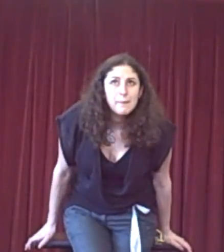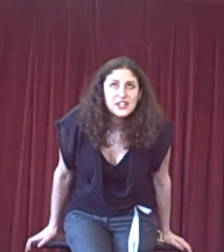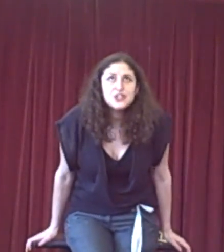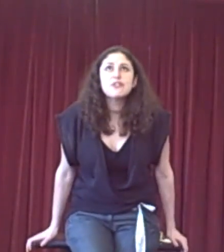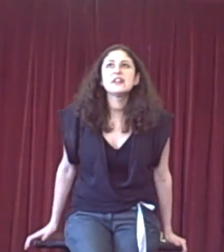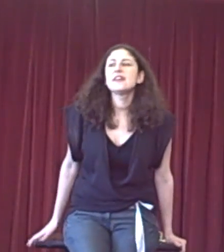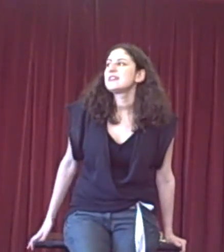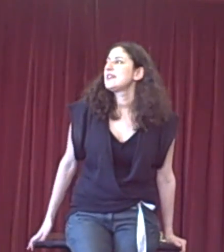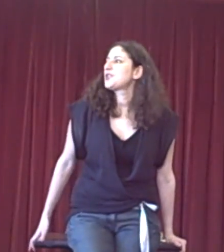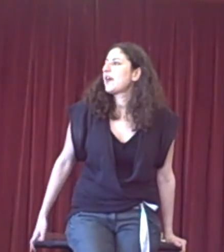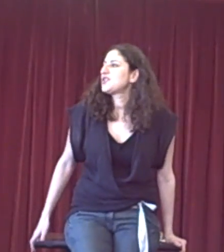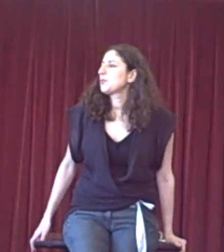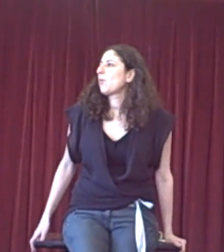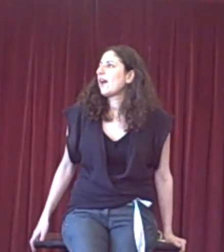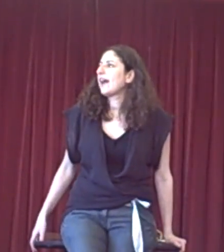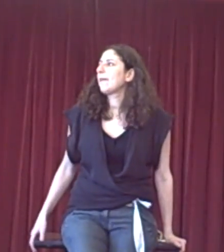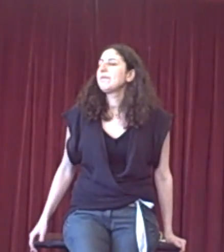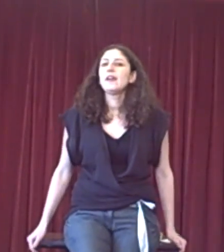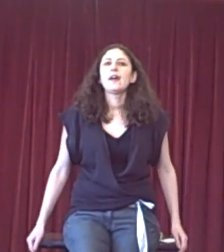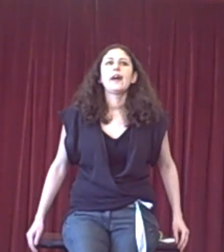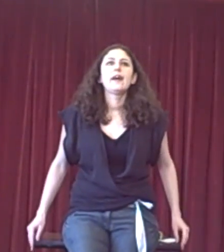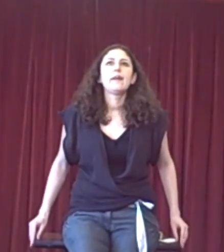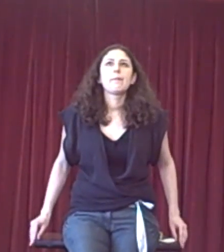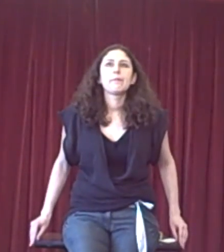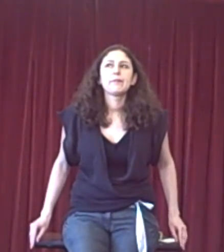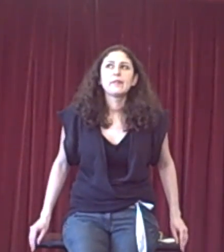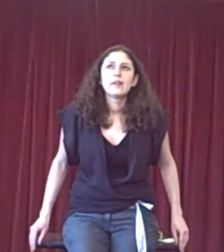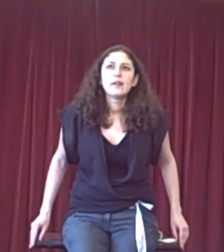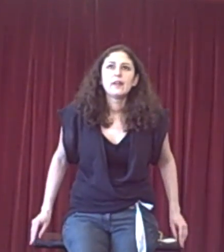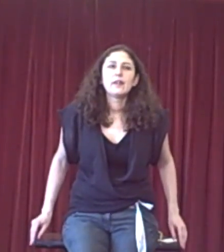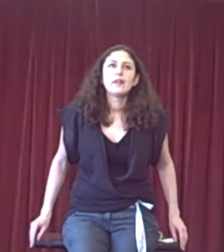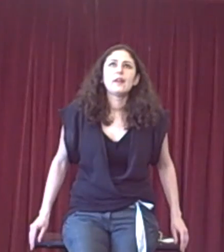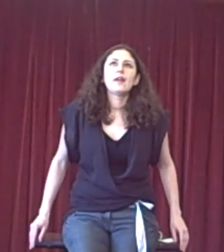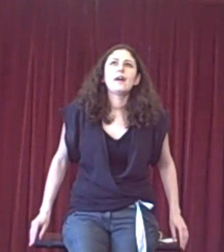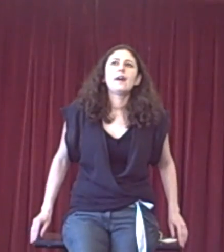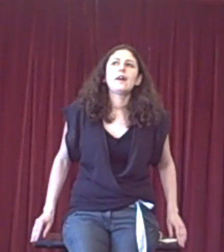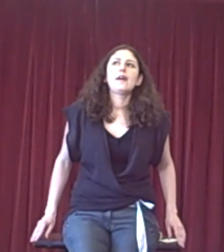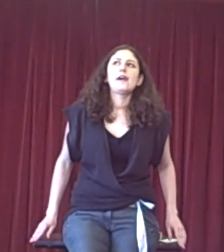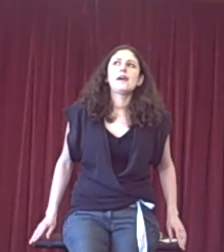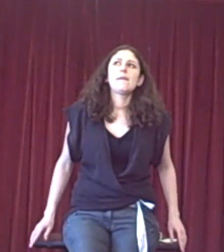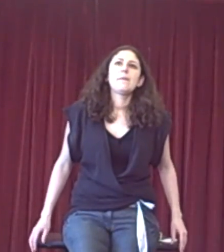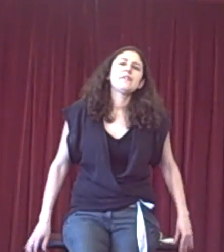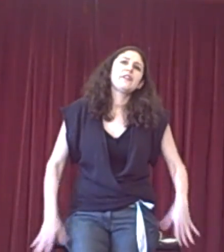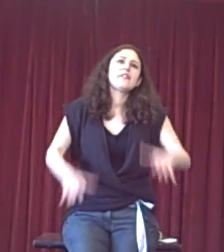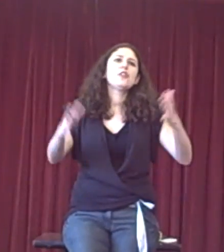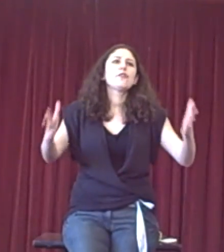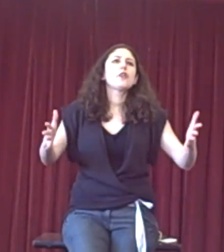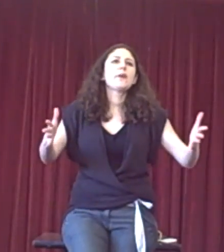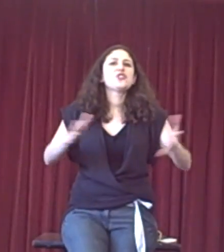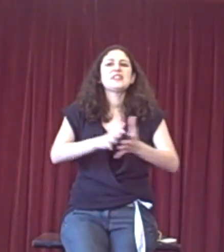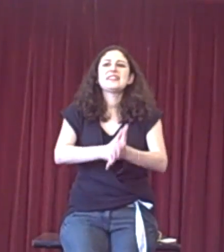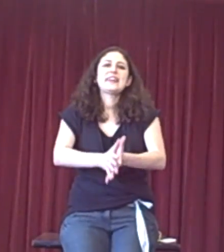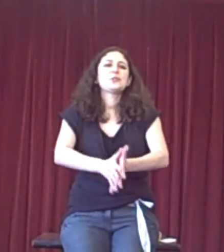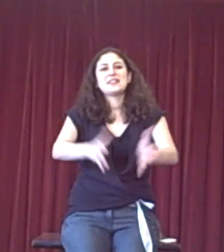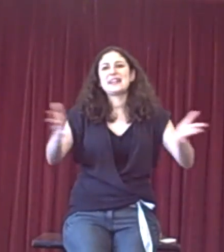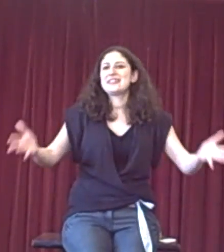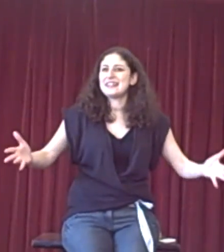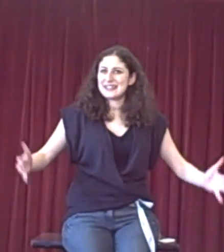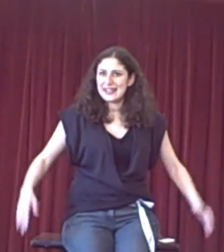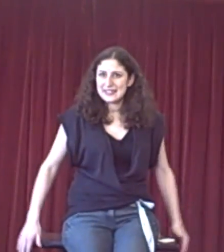Imagine you're in a situation where you've got a motion that says how to assassinate dictators.